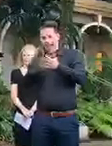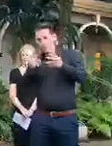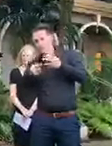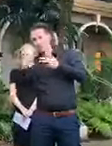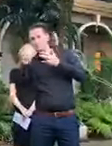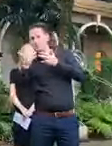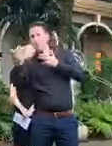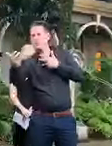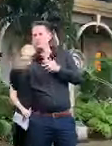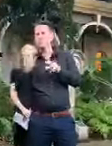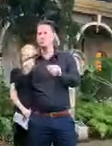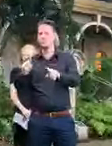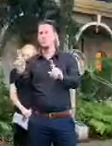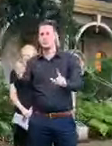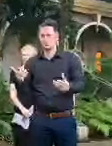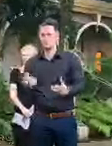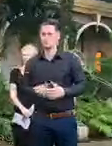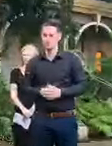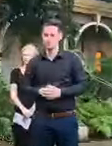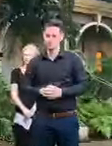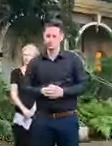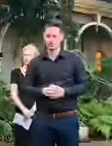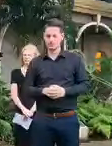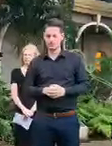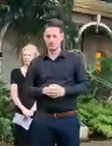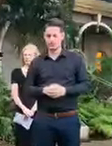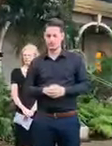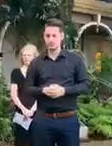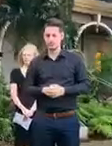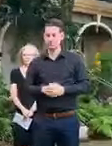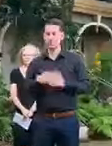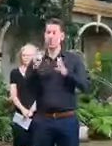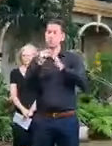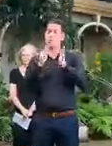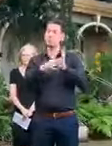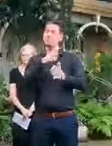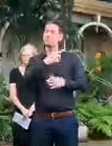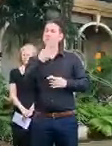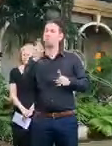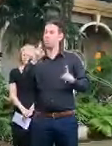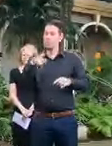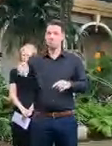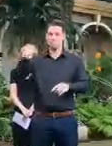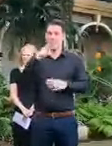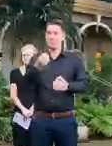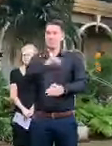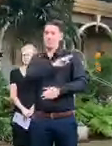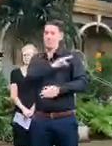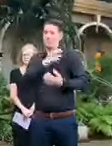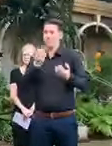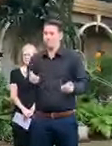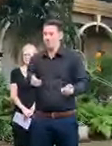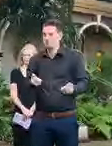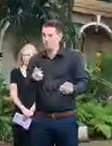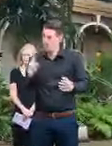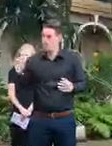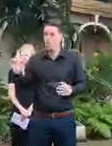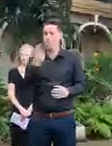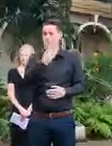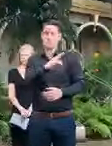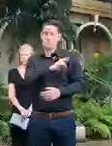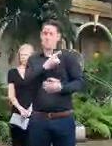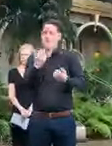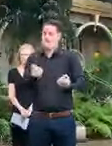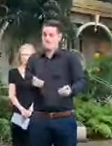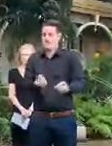facing in Queensland. finally, the Prime Minister said today we all have a role. And that is absolutely true. Let me